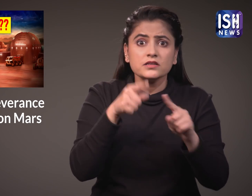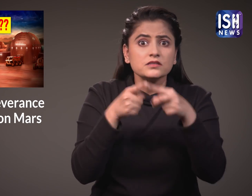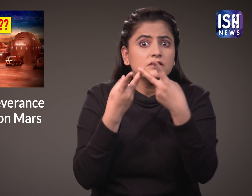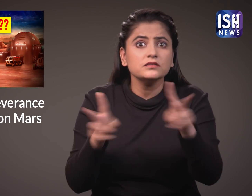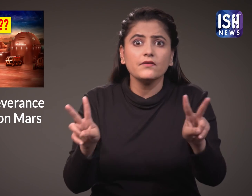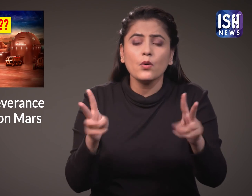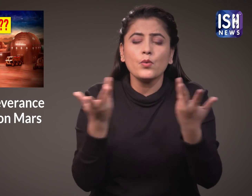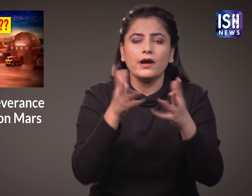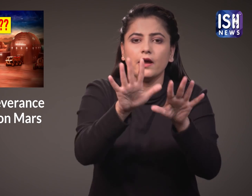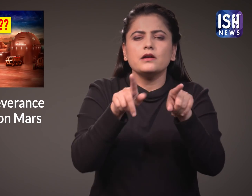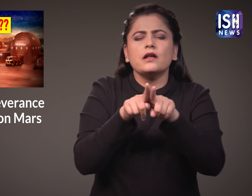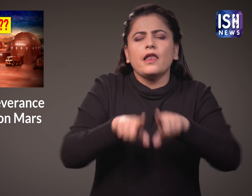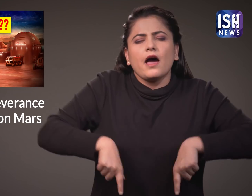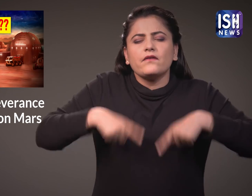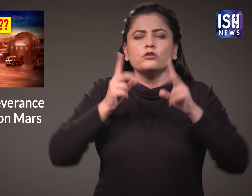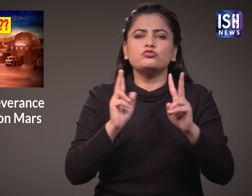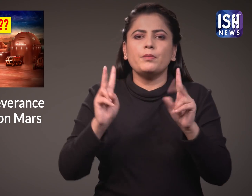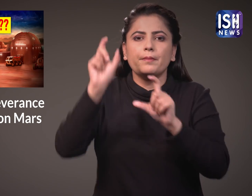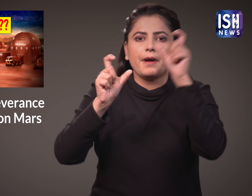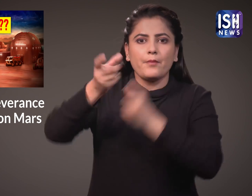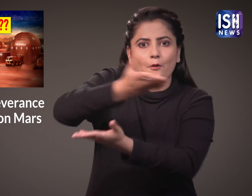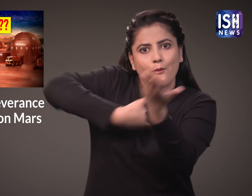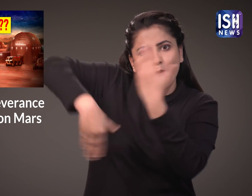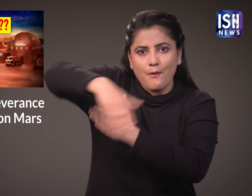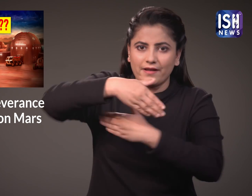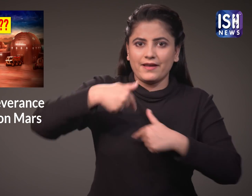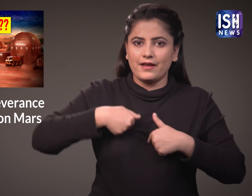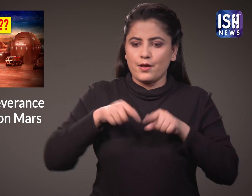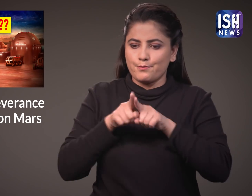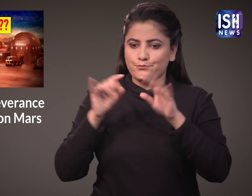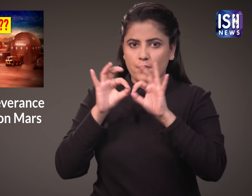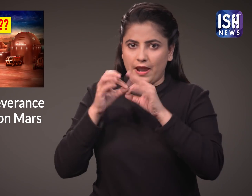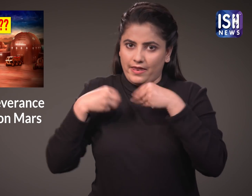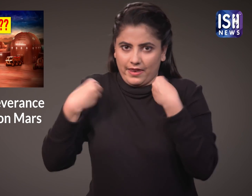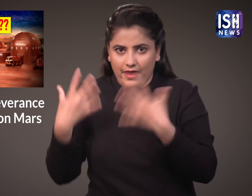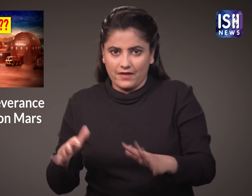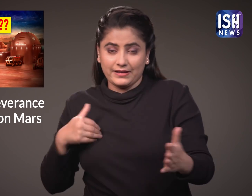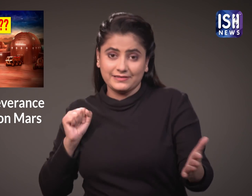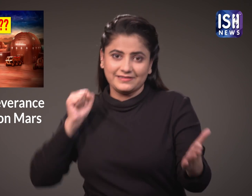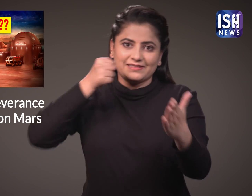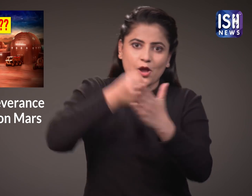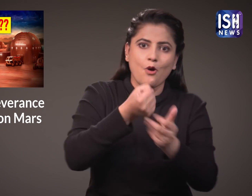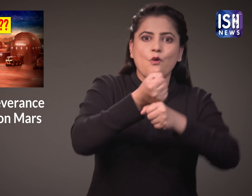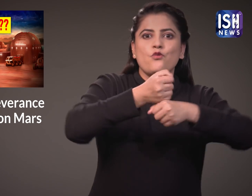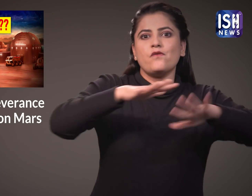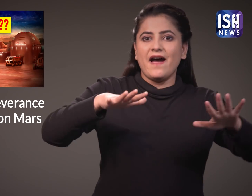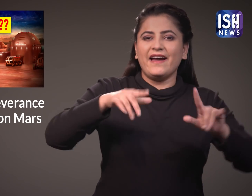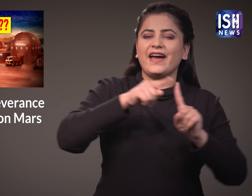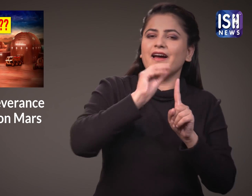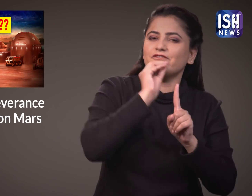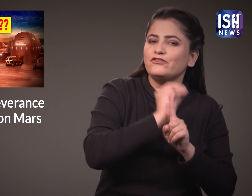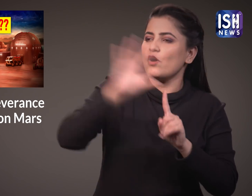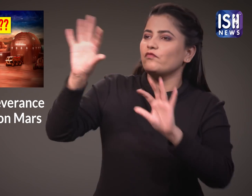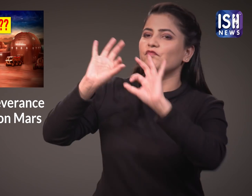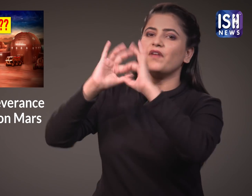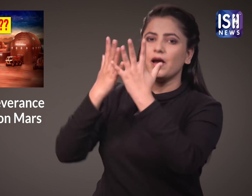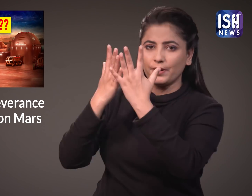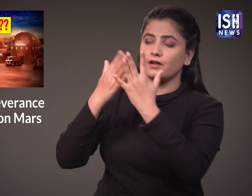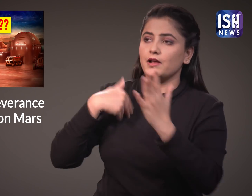However, that's not the case. In our day-to-day lives, say we travel to Goa from Mumbai. On reaching